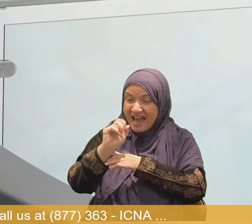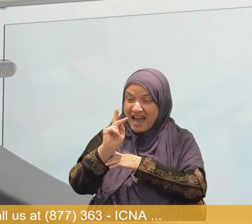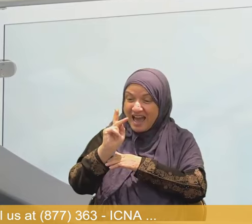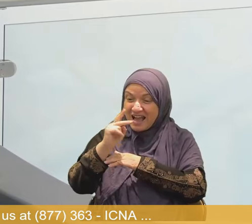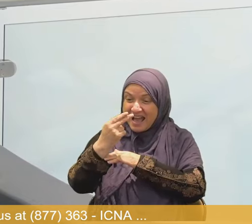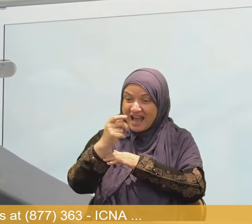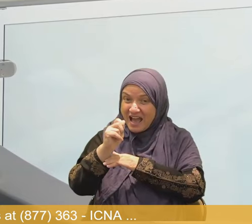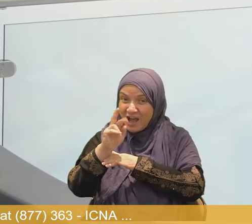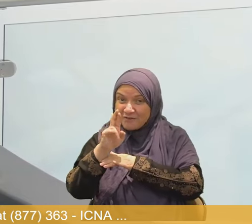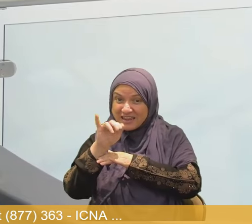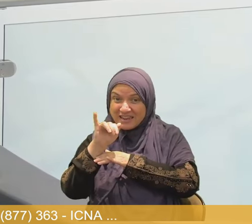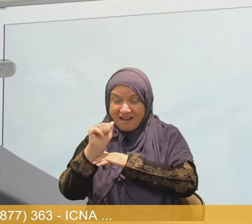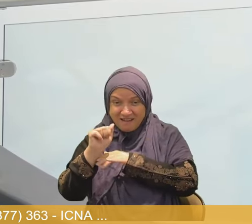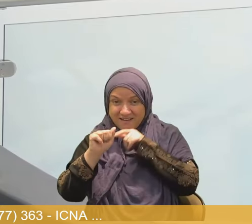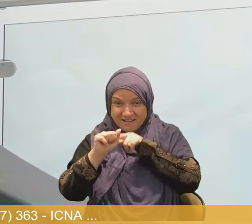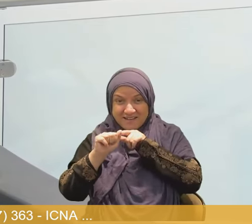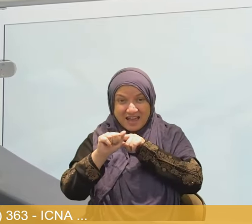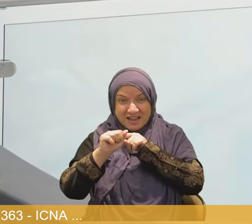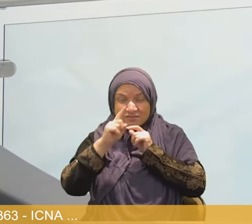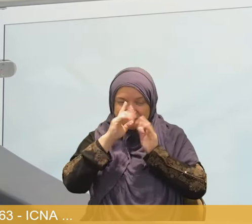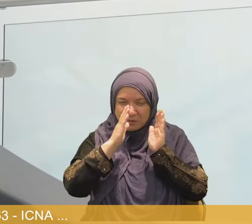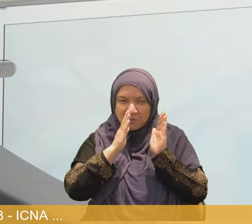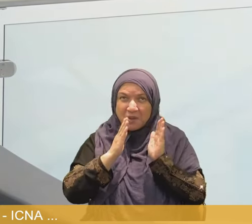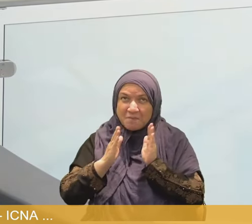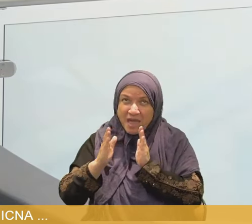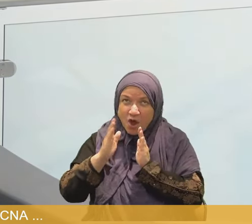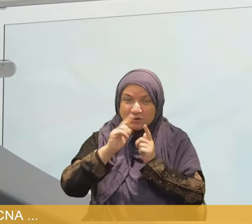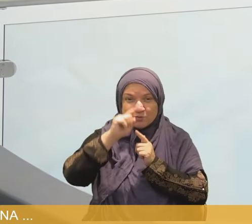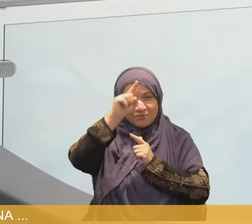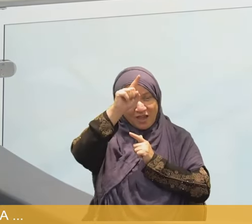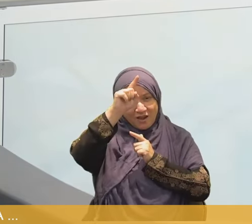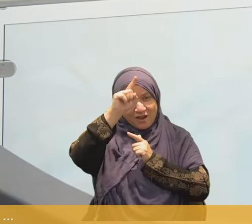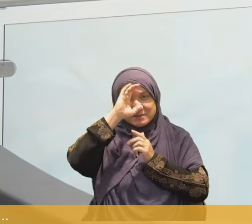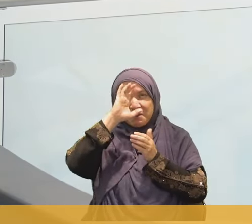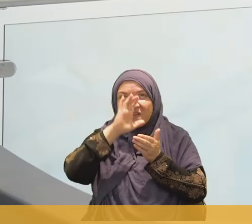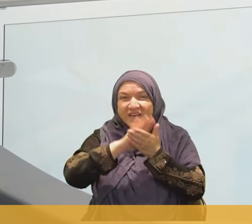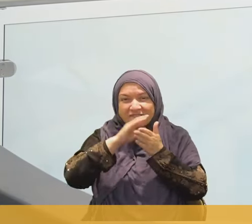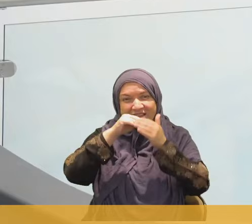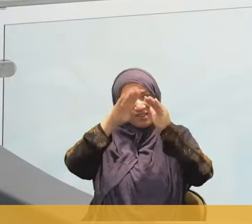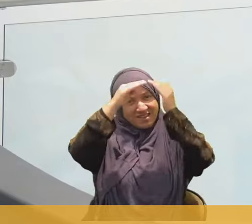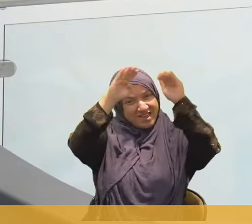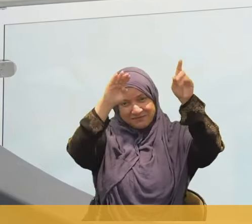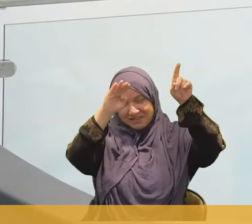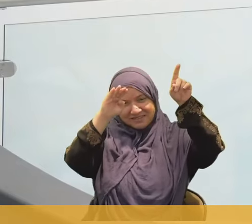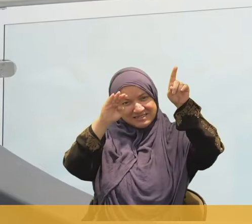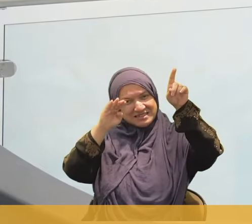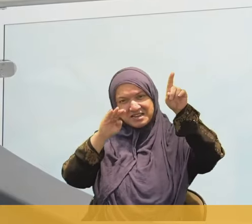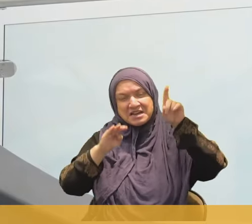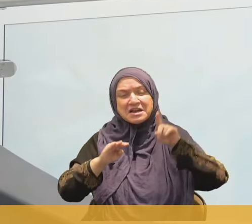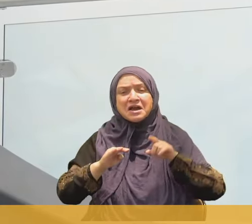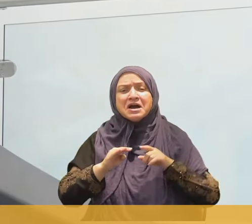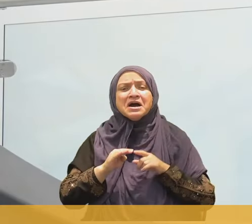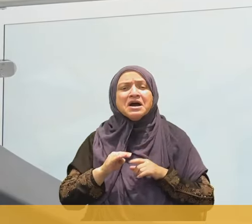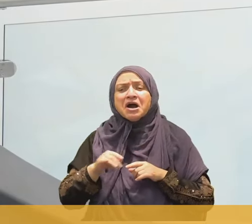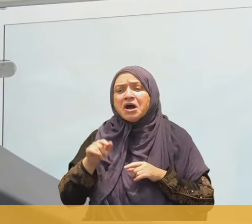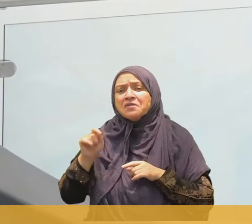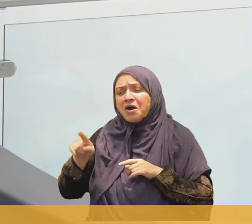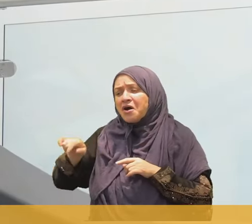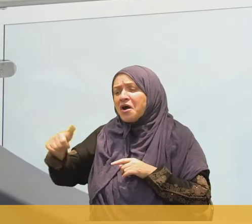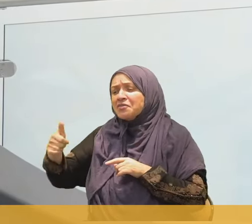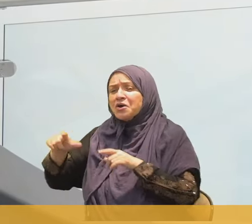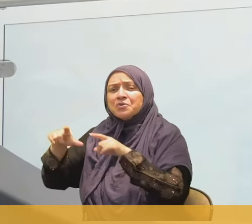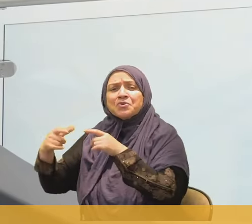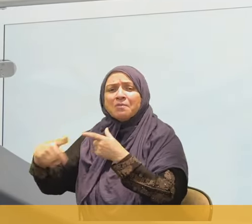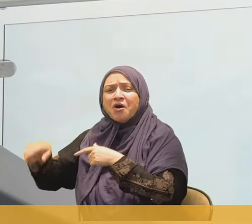modern West, they have removed the concept of Akhira. You are free to do whatever you want to do. And now this ayah where I want to basically, this is the essence of my khutbah. Allah